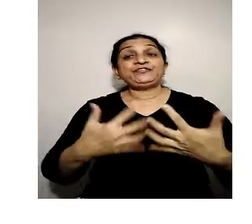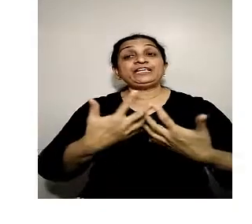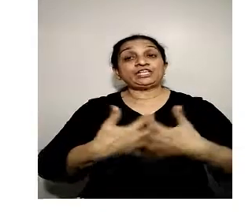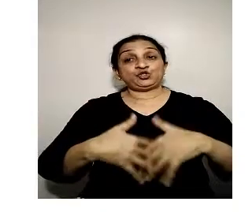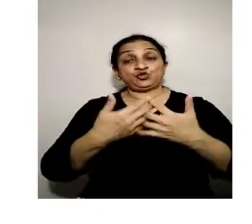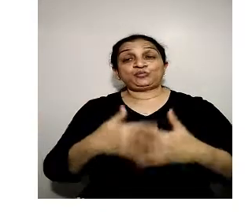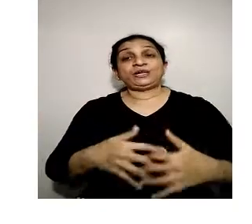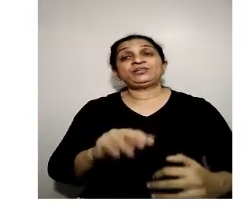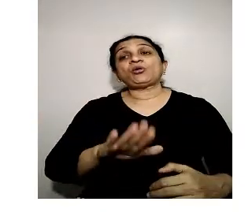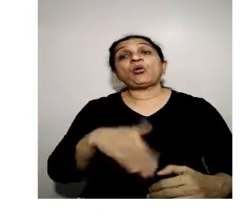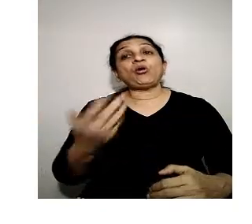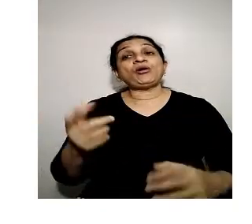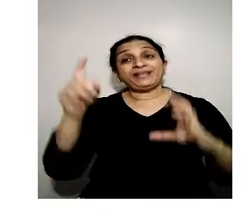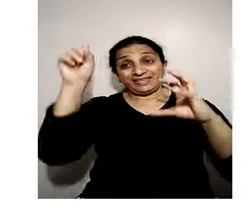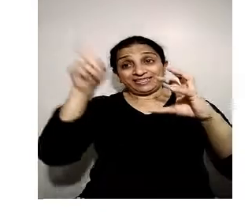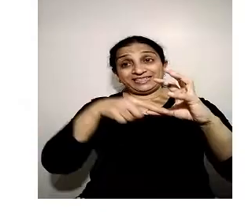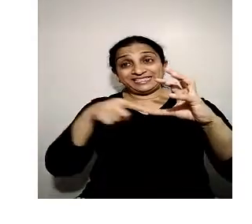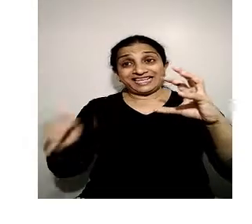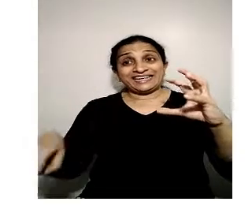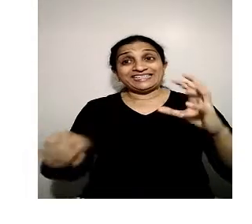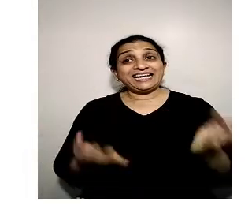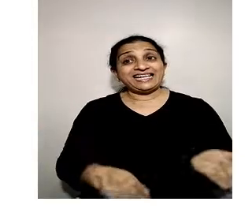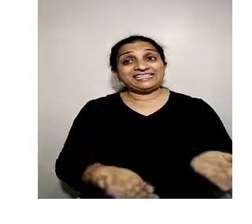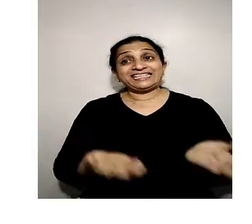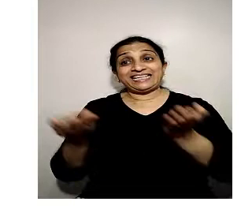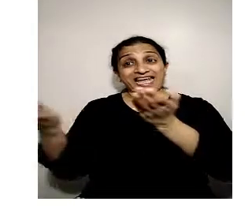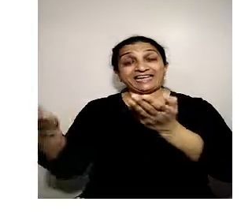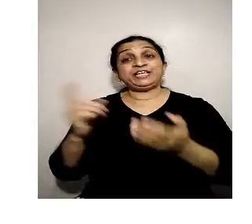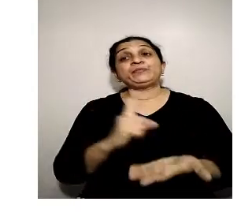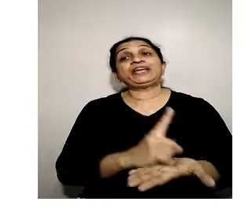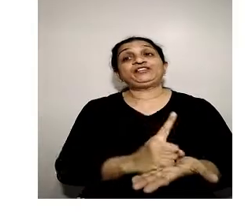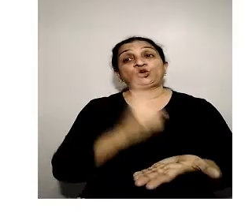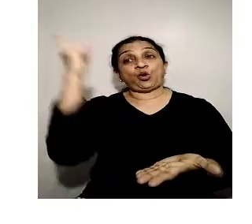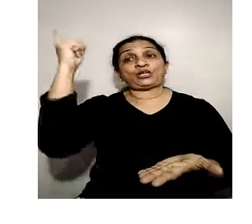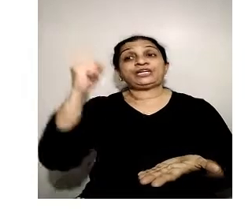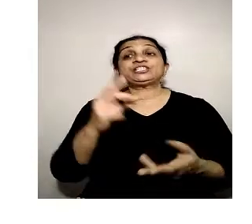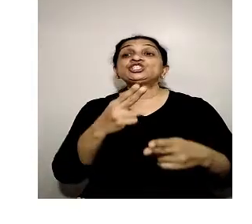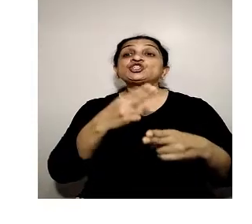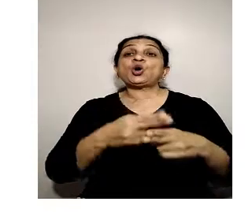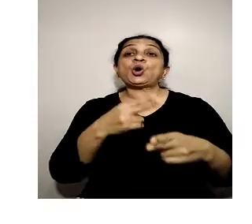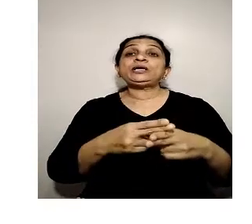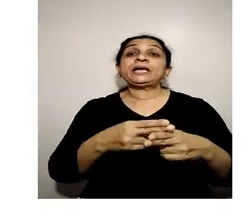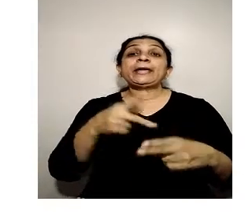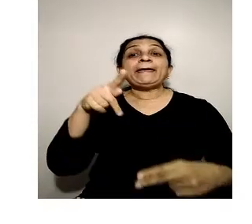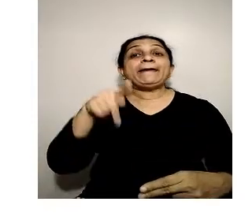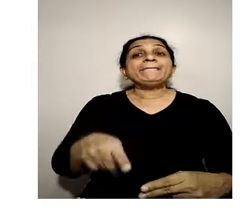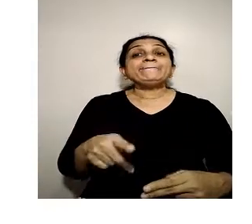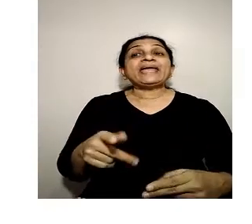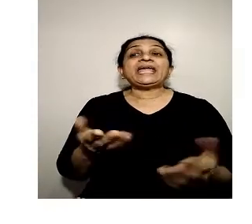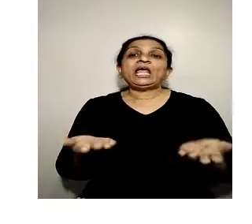instrument or the satellite carried by the rocket is called payload.